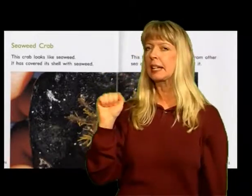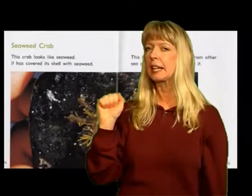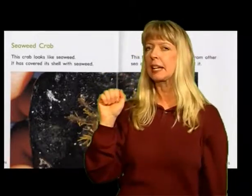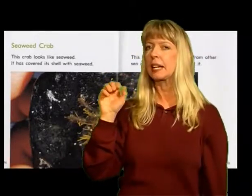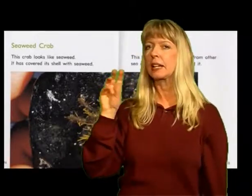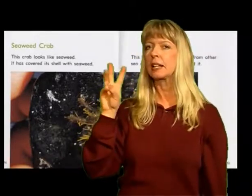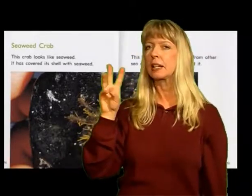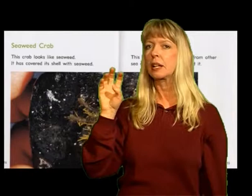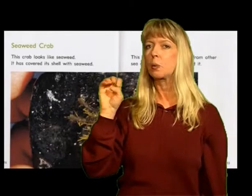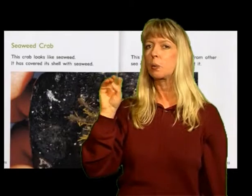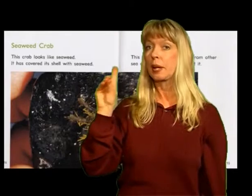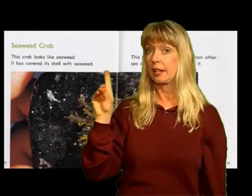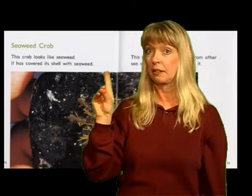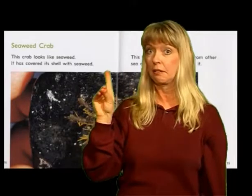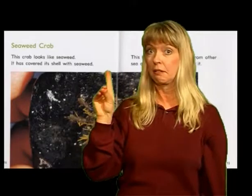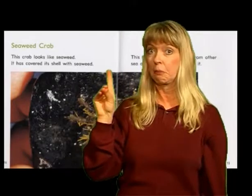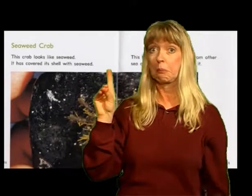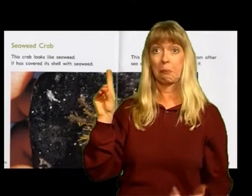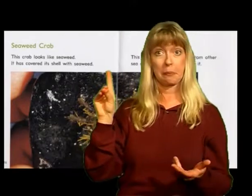This crab looks like seaweed